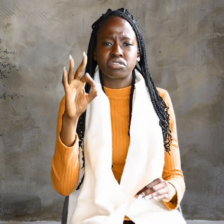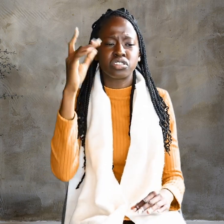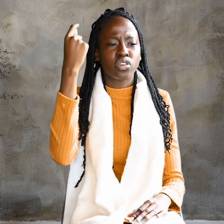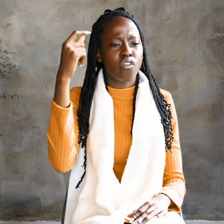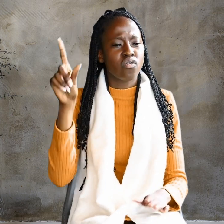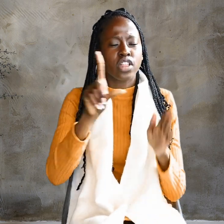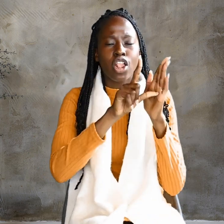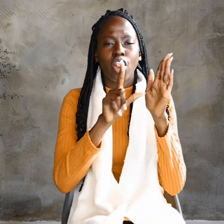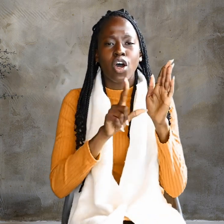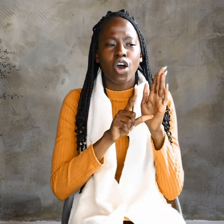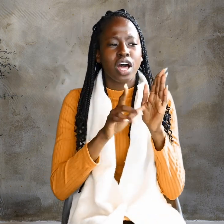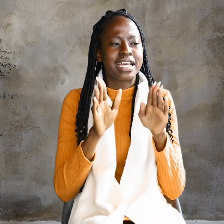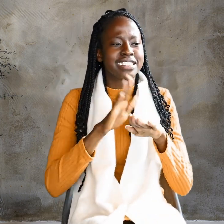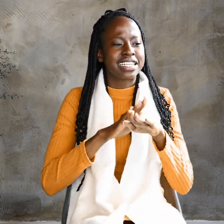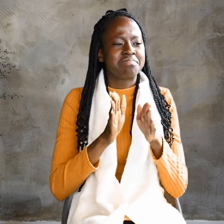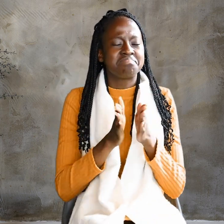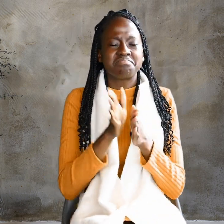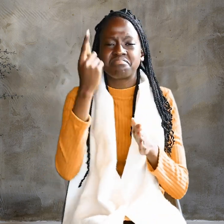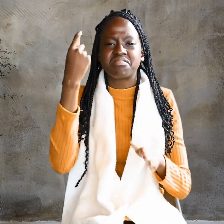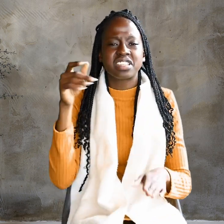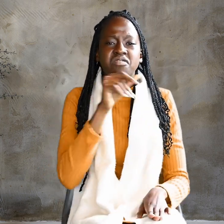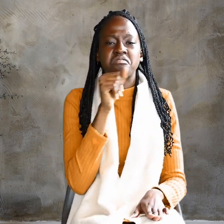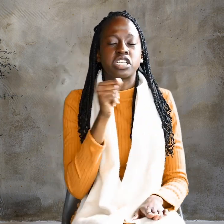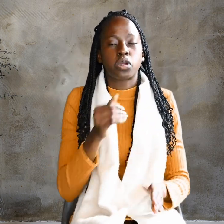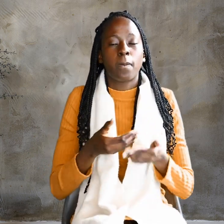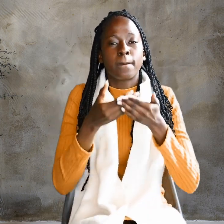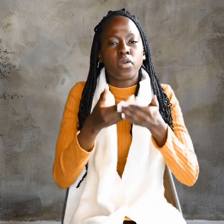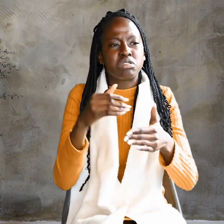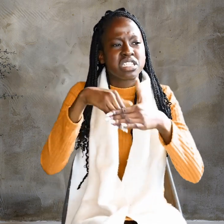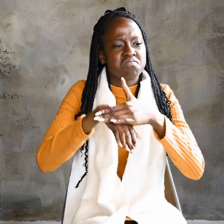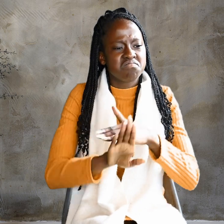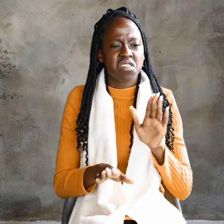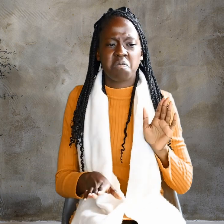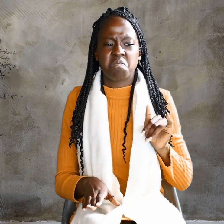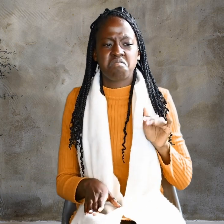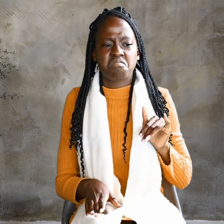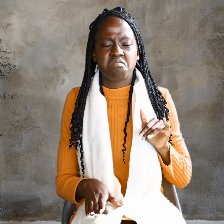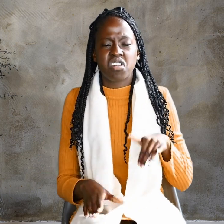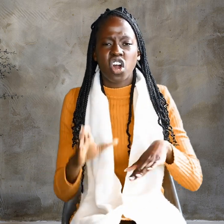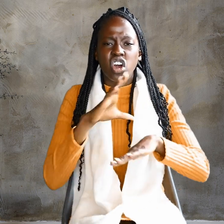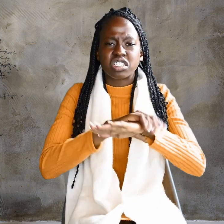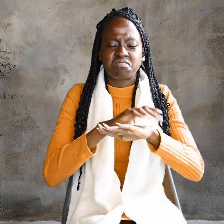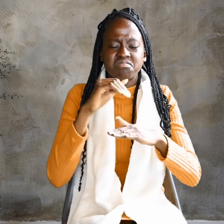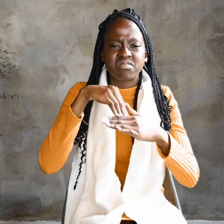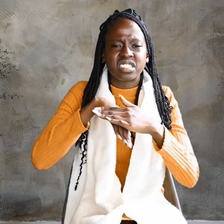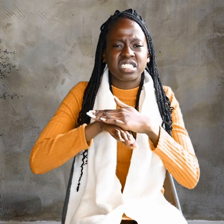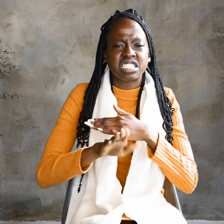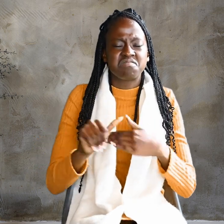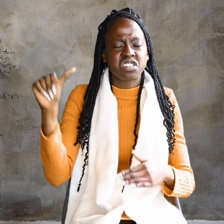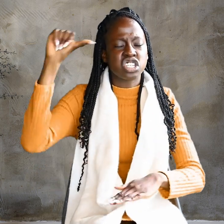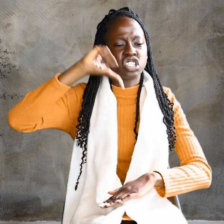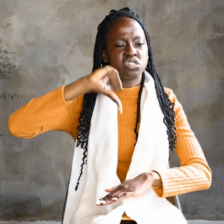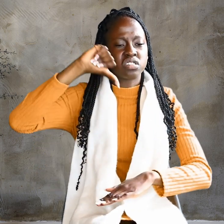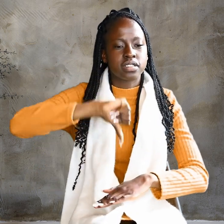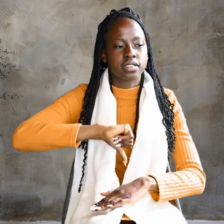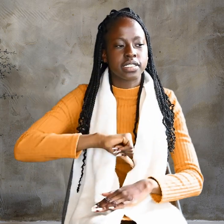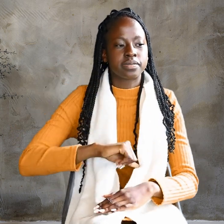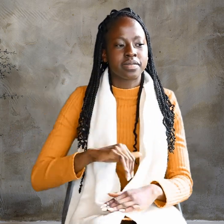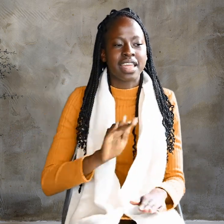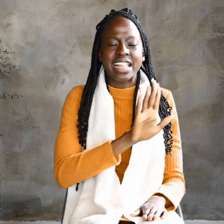teachers of the law and the Pharisees brought in a woman caught in adultery. They